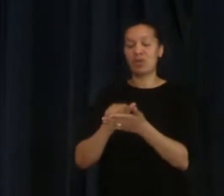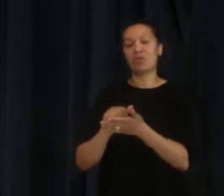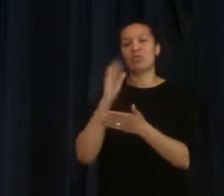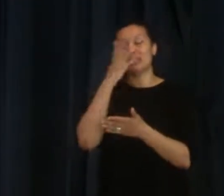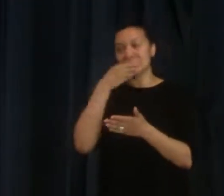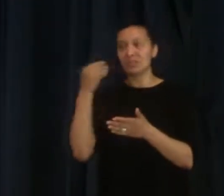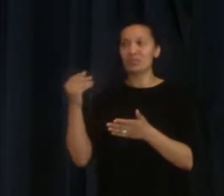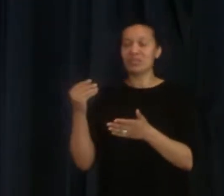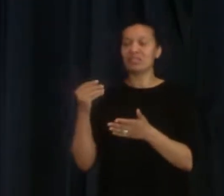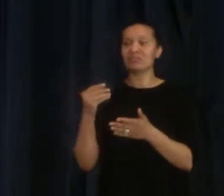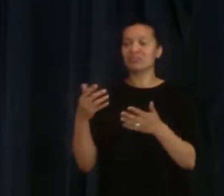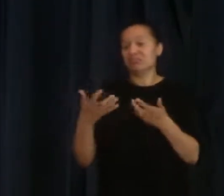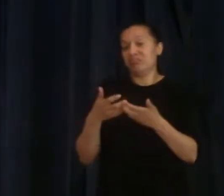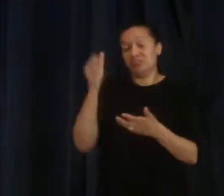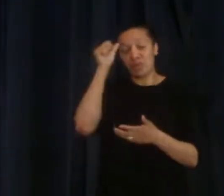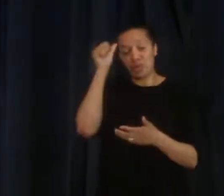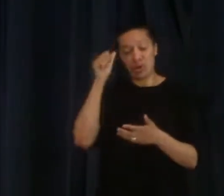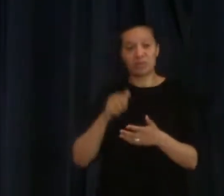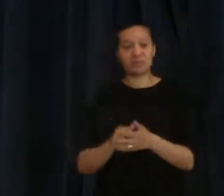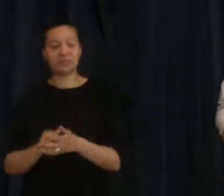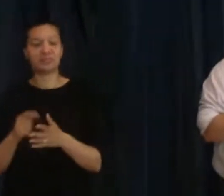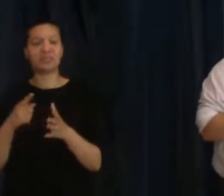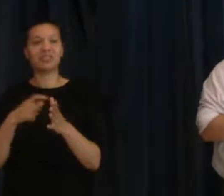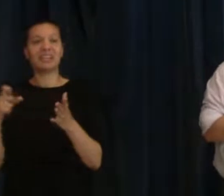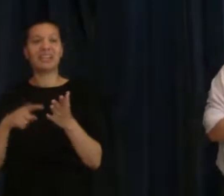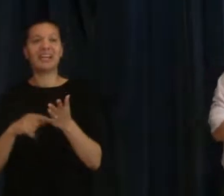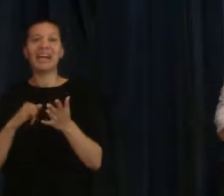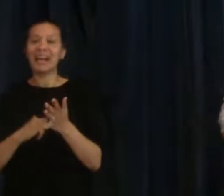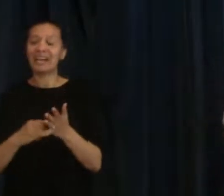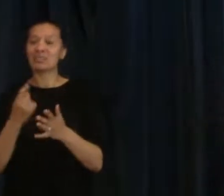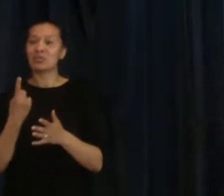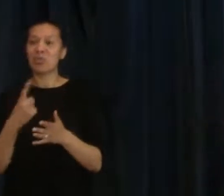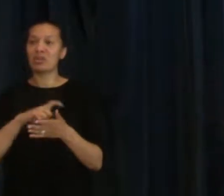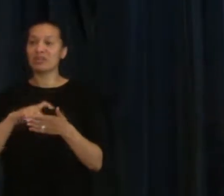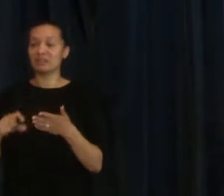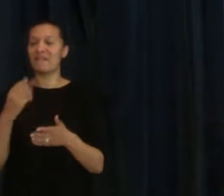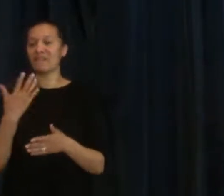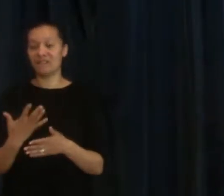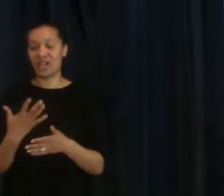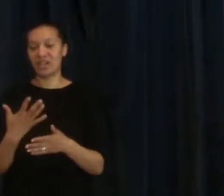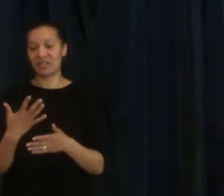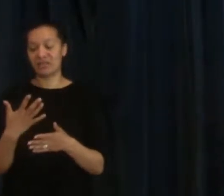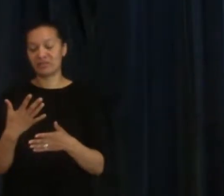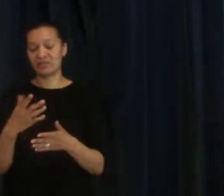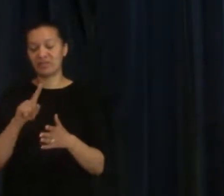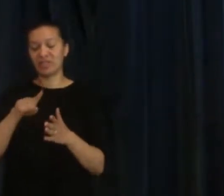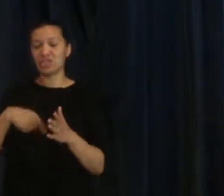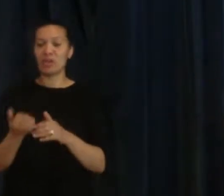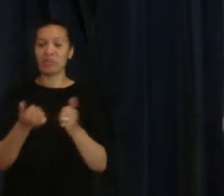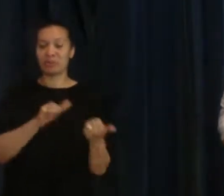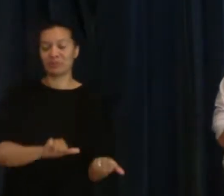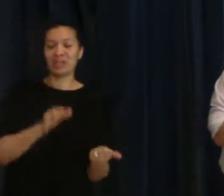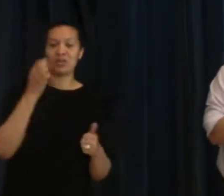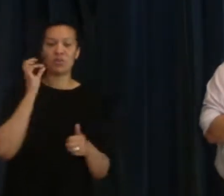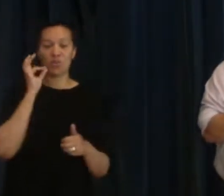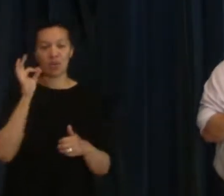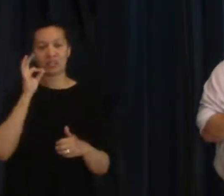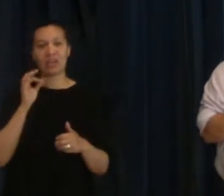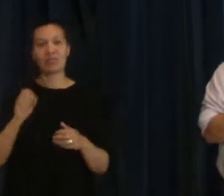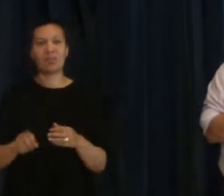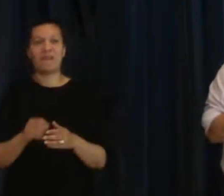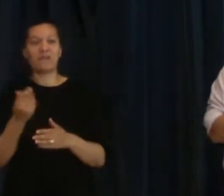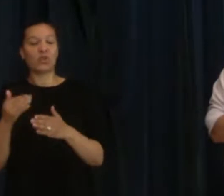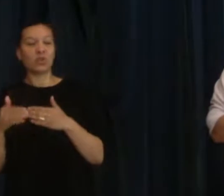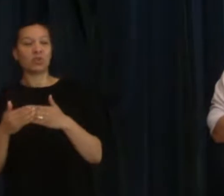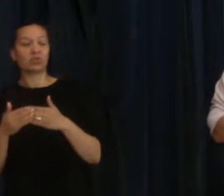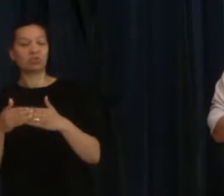Jesus spoke about it in Acts 1 verse 5. For John baptised with water, but in a few days you will be baptised